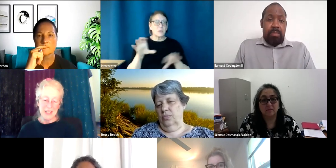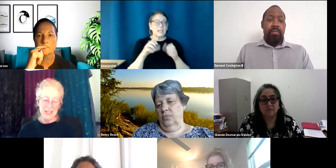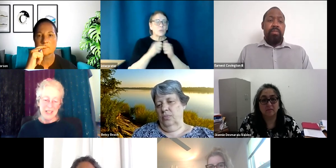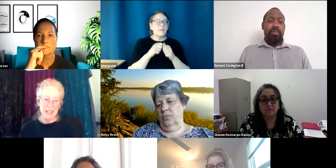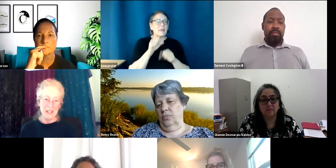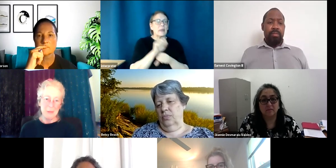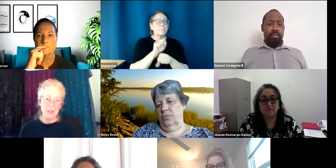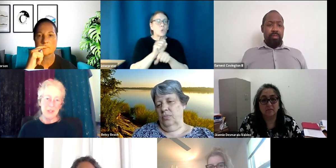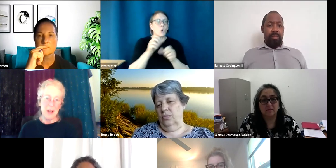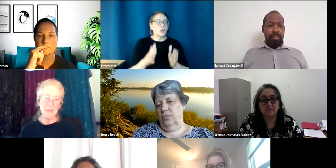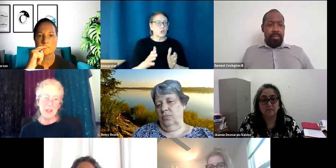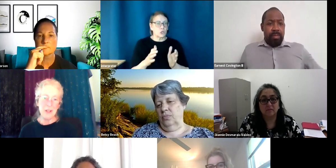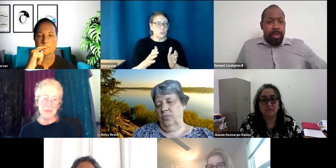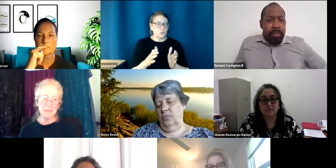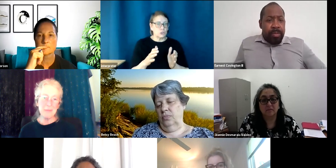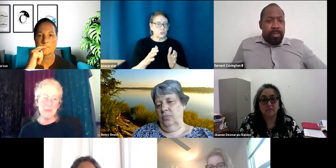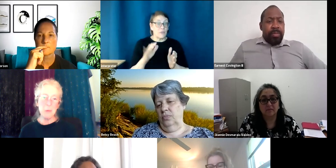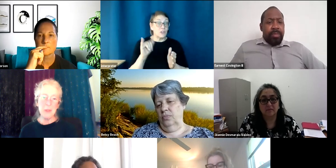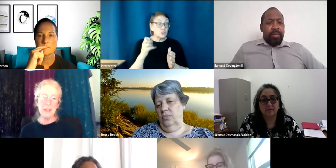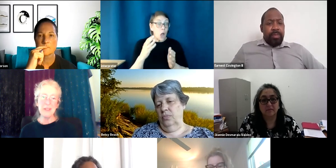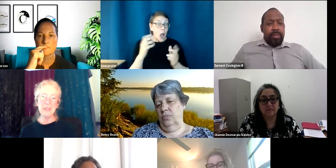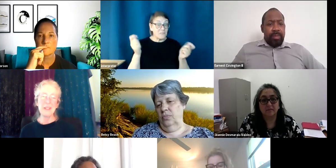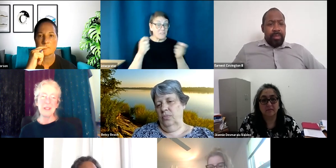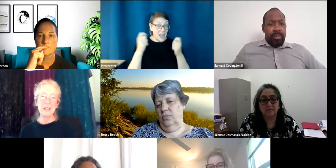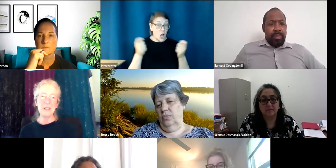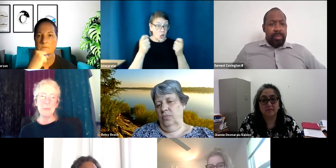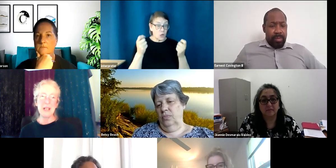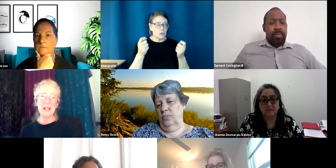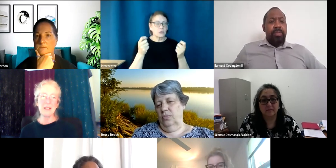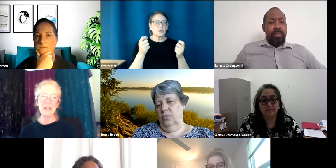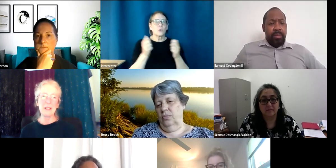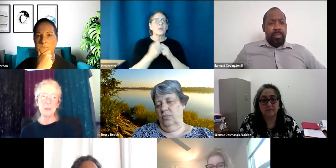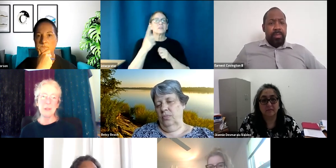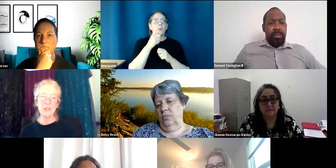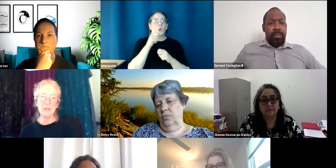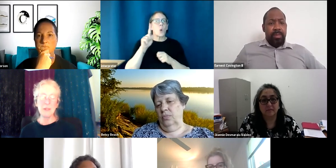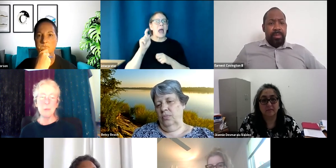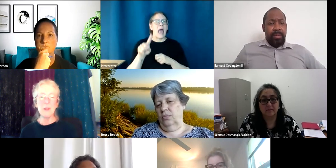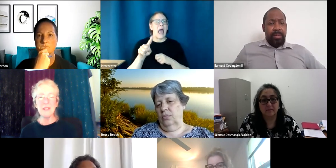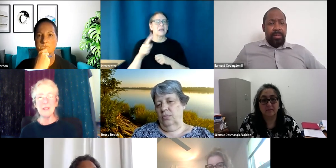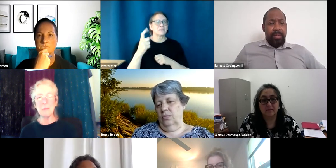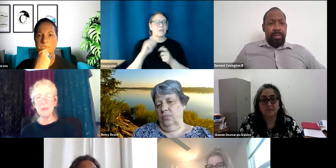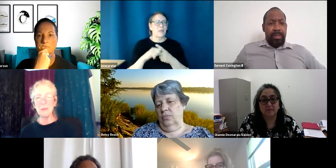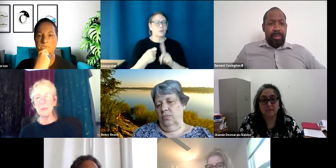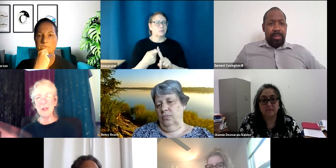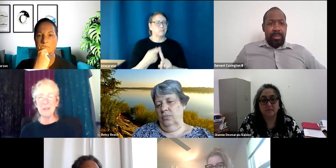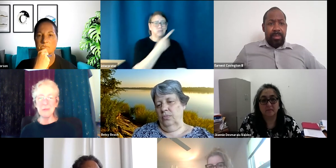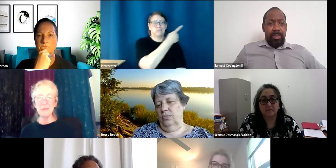um, the job fair with somebody asking a question that really wasn't, it, it kind of